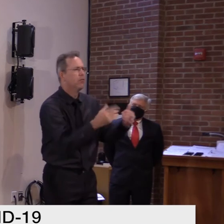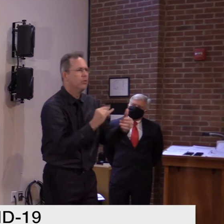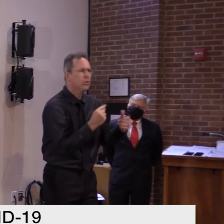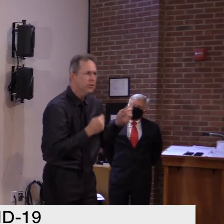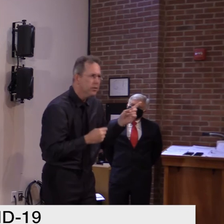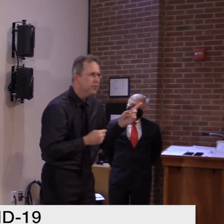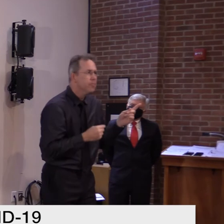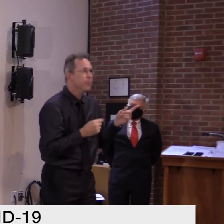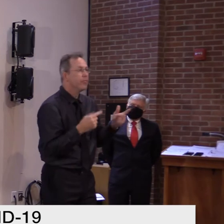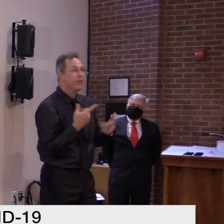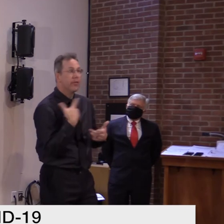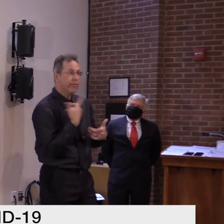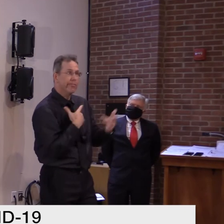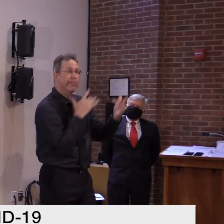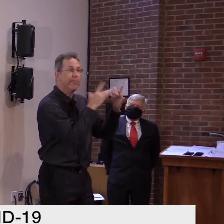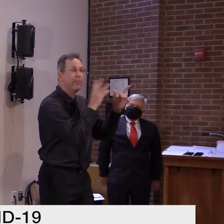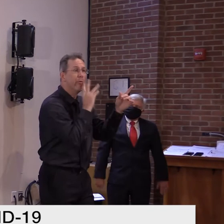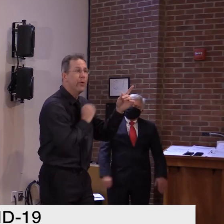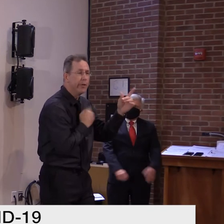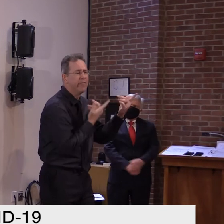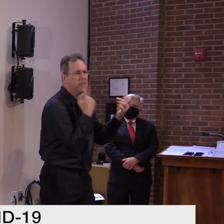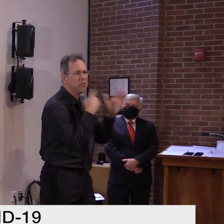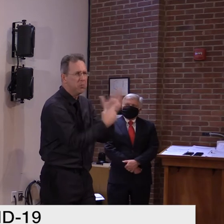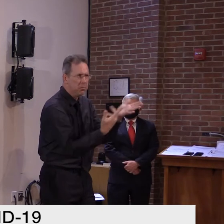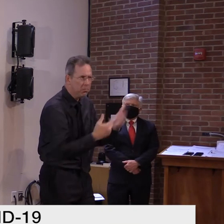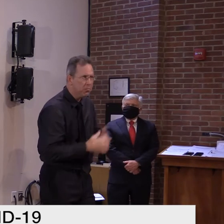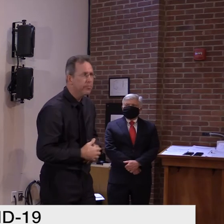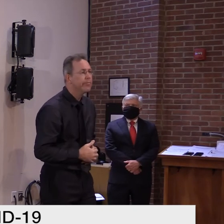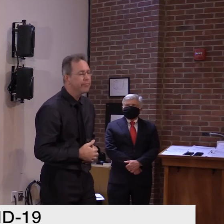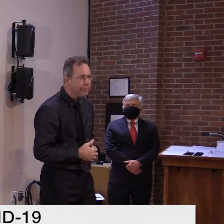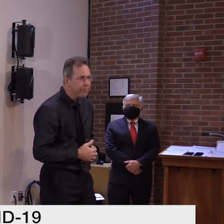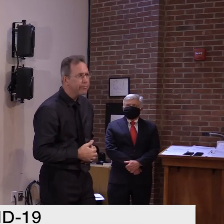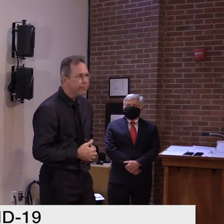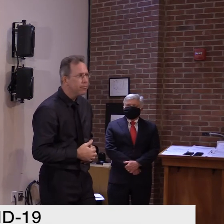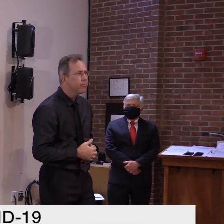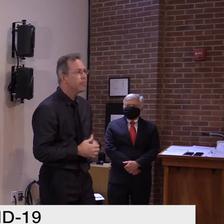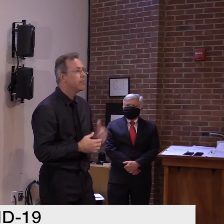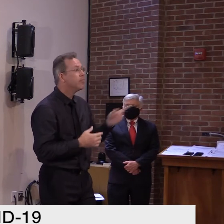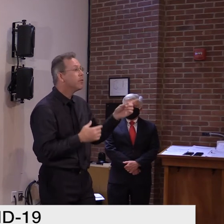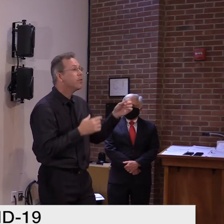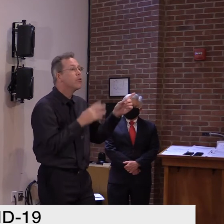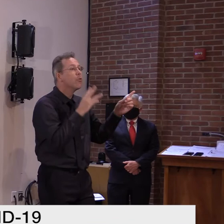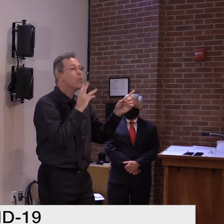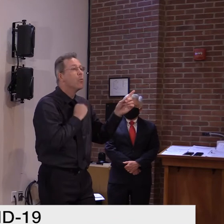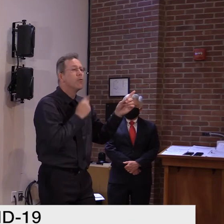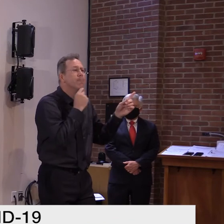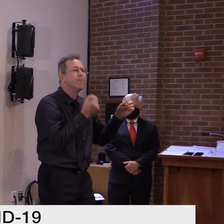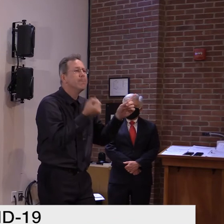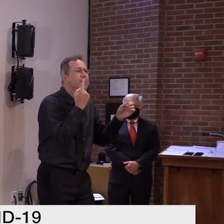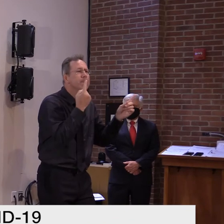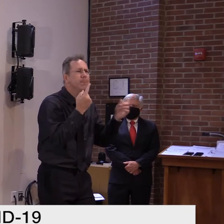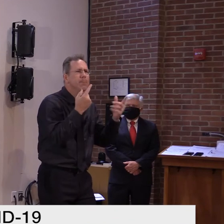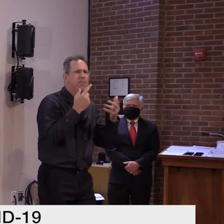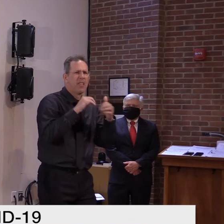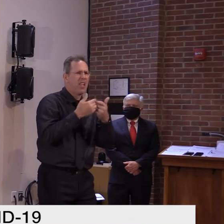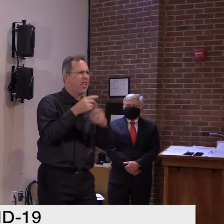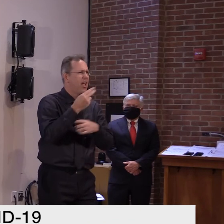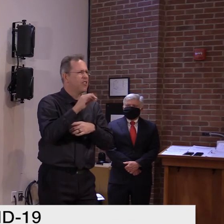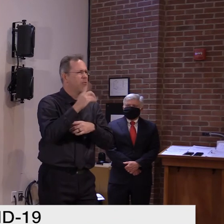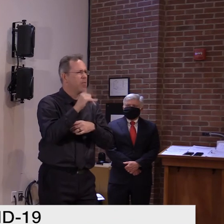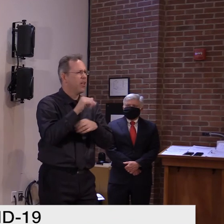some didn't think that they qualified because they were a large corporation, just didn't understand the program. Um, so they needed some education there.